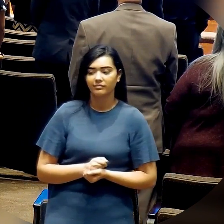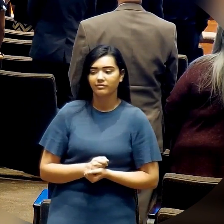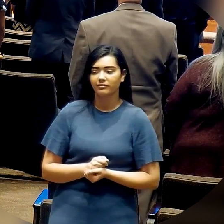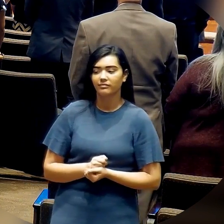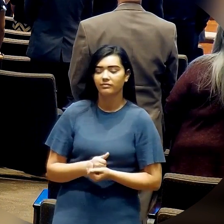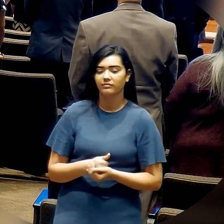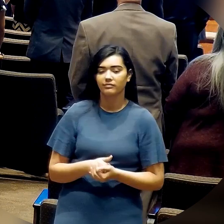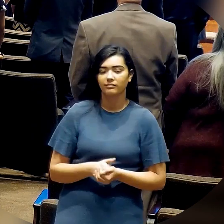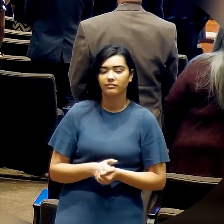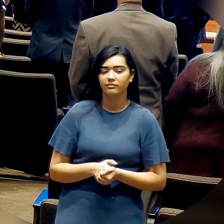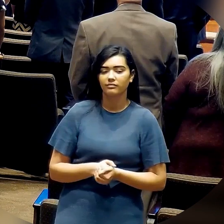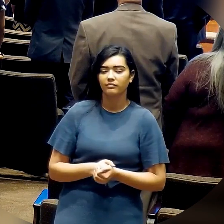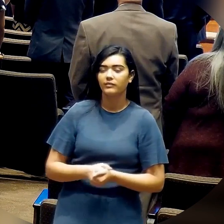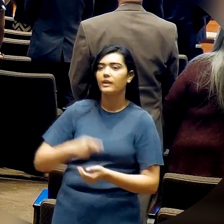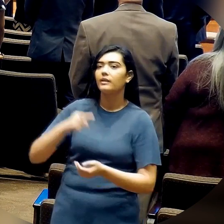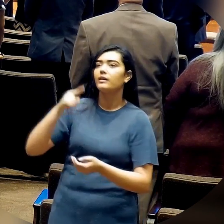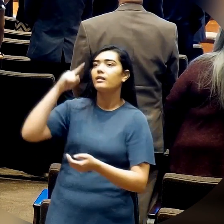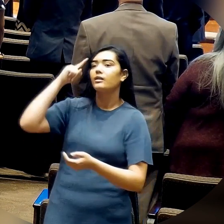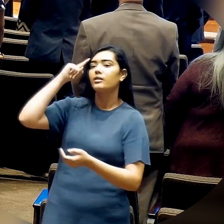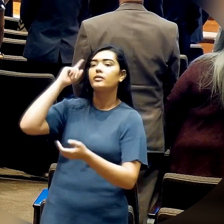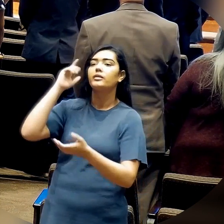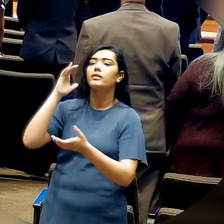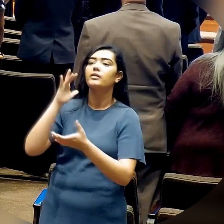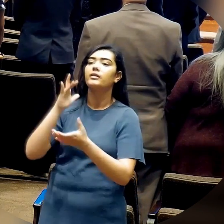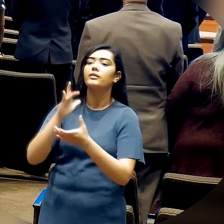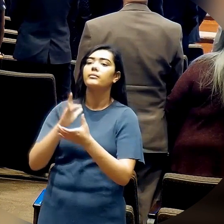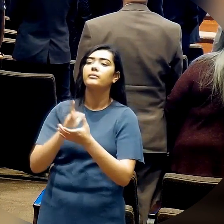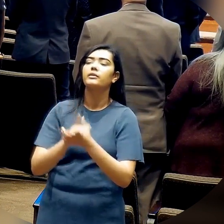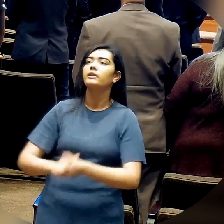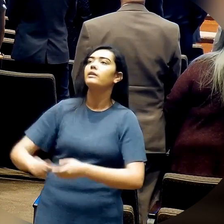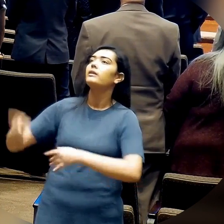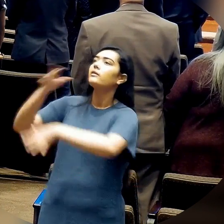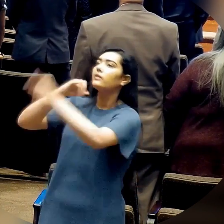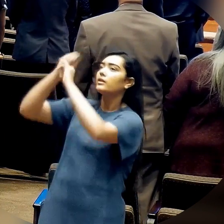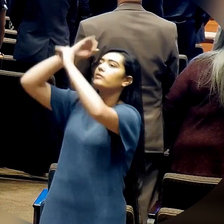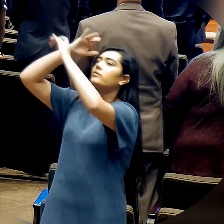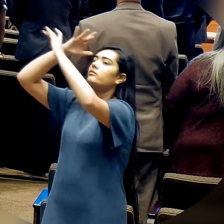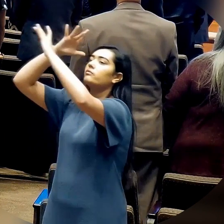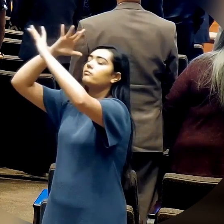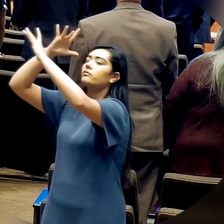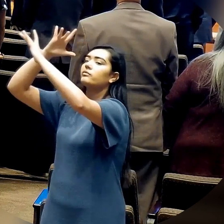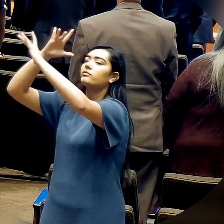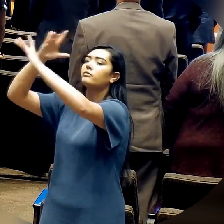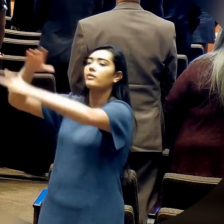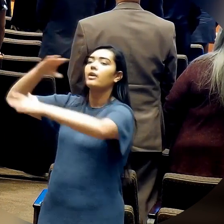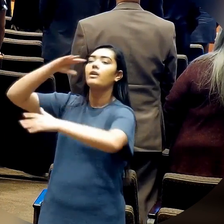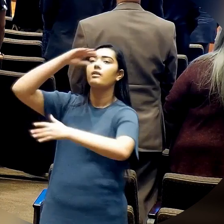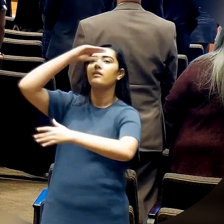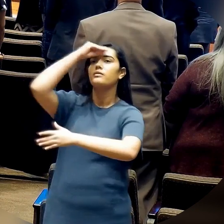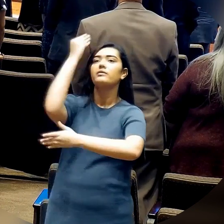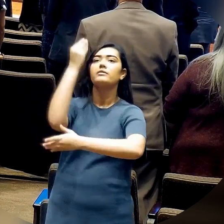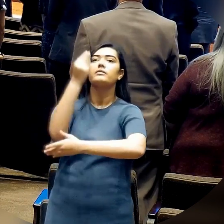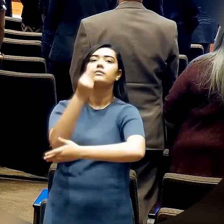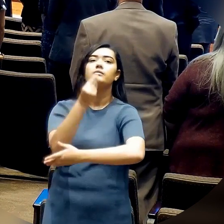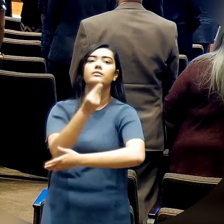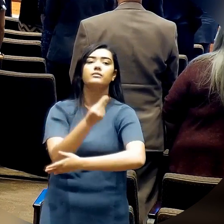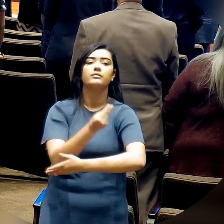I believe in God, our Father. I believe in Christ, the Son. I